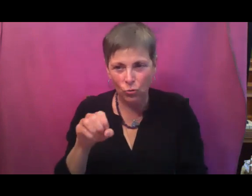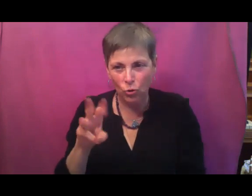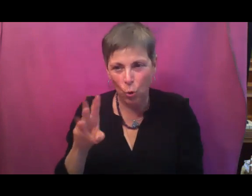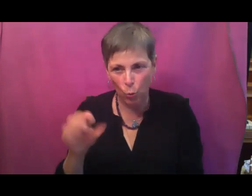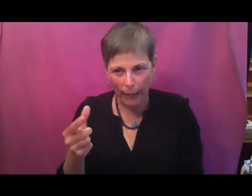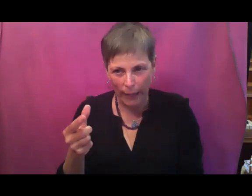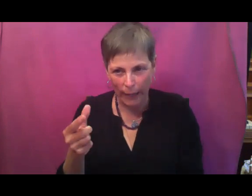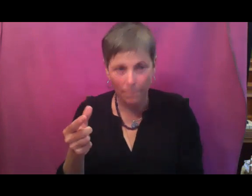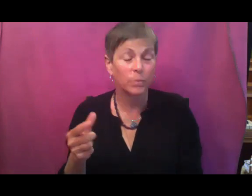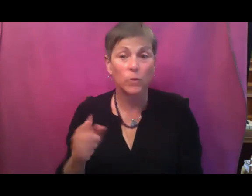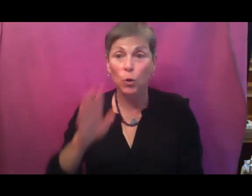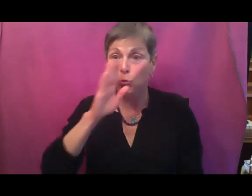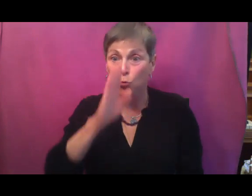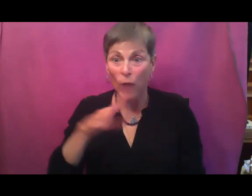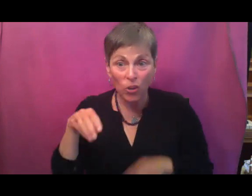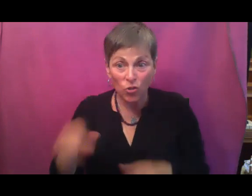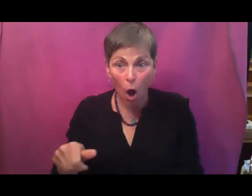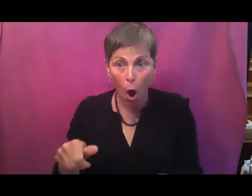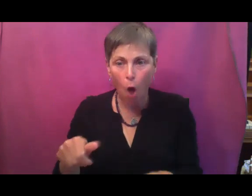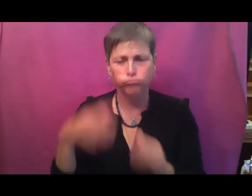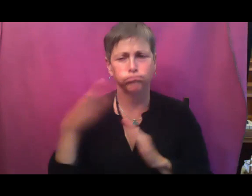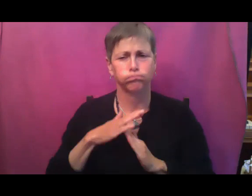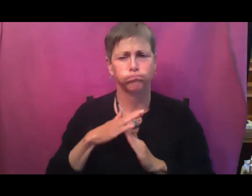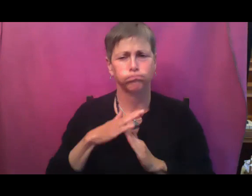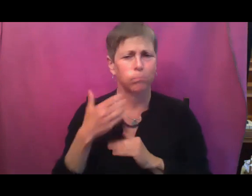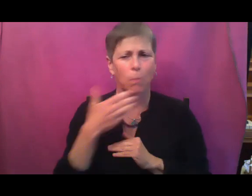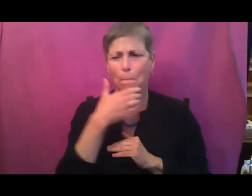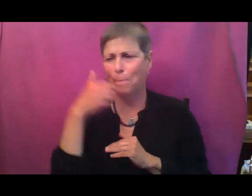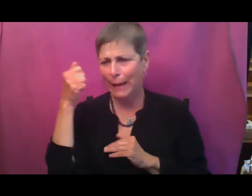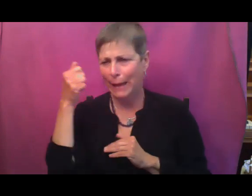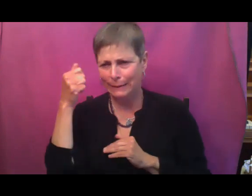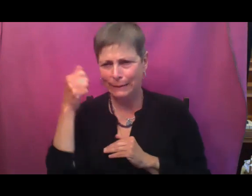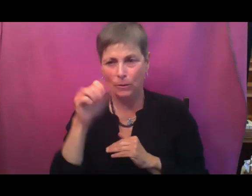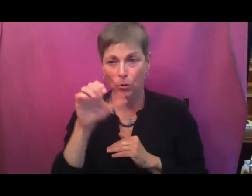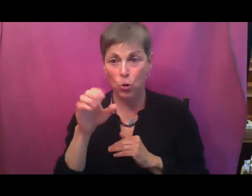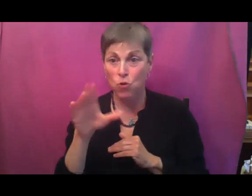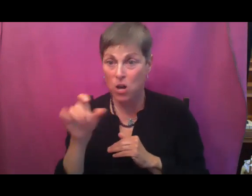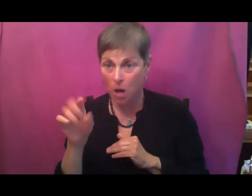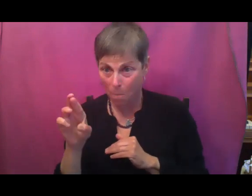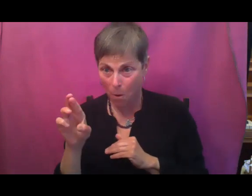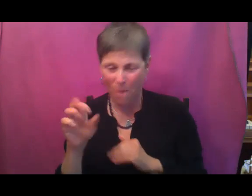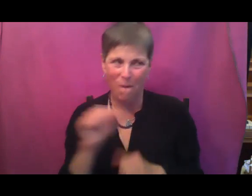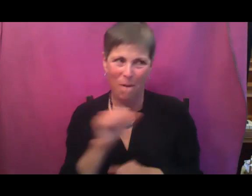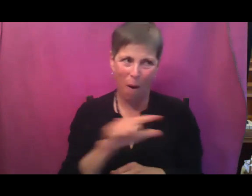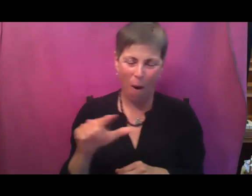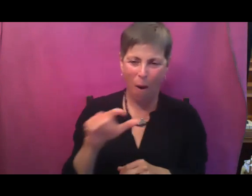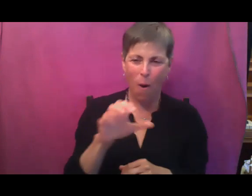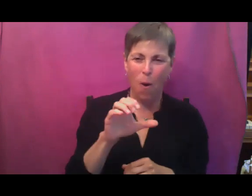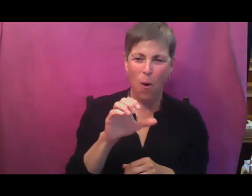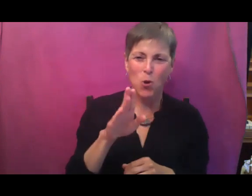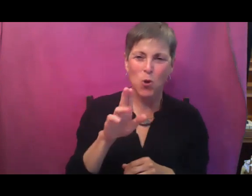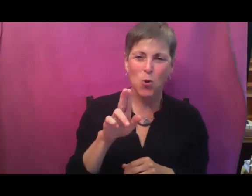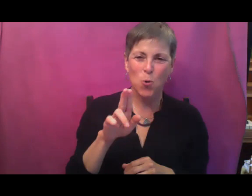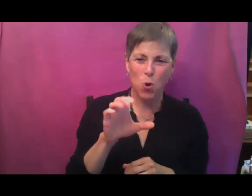sow is the dream. Cucumbers and all cucurbits, which is just such a delightful Jim Henson approved word. Cucurbits